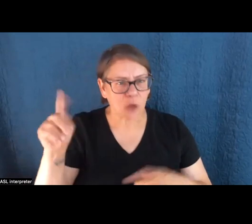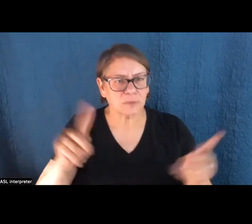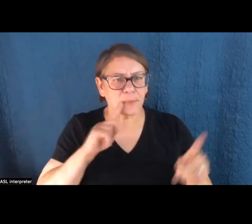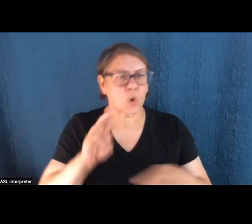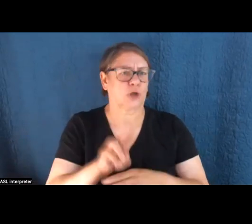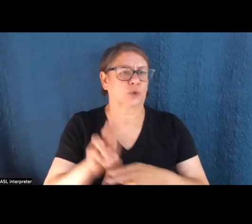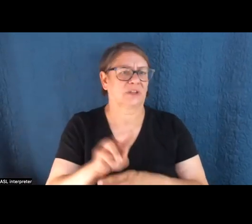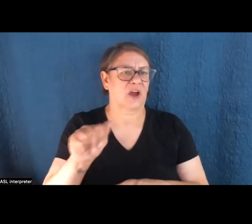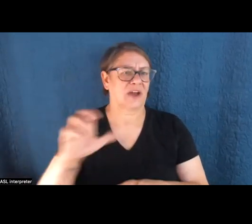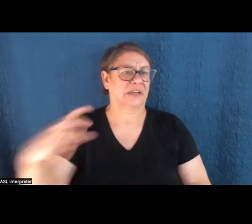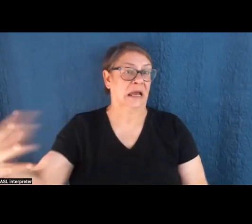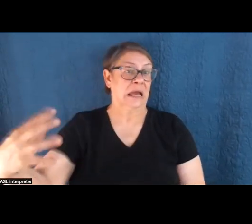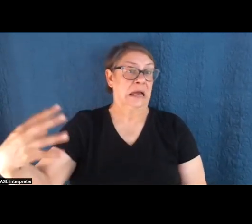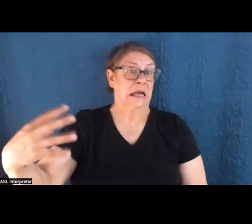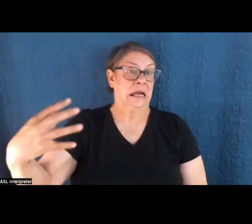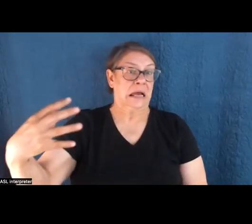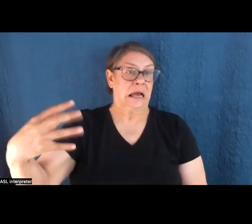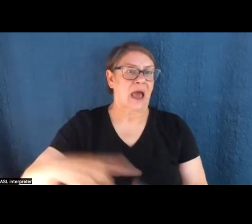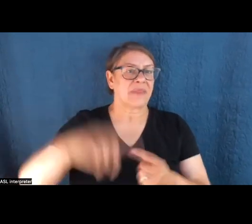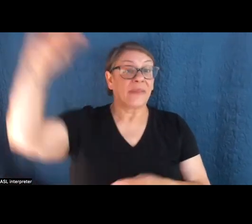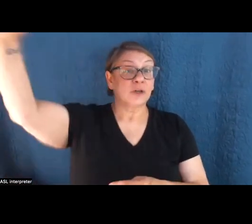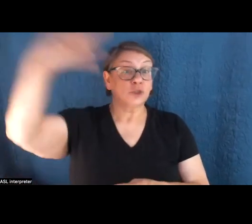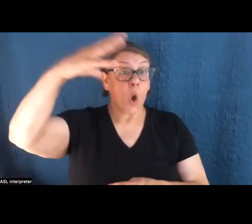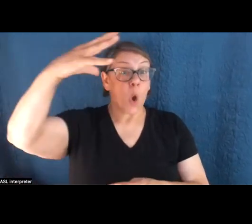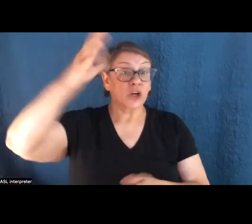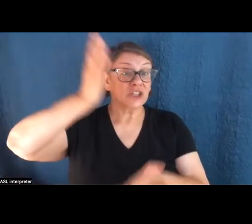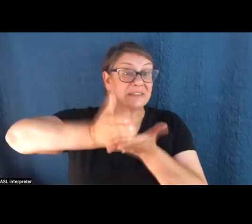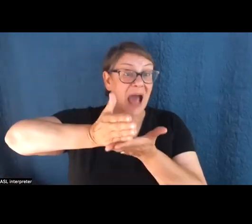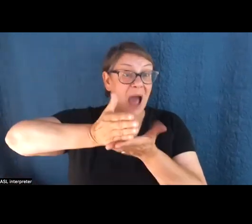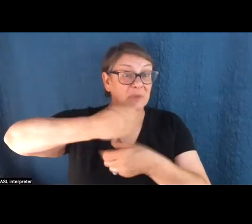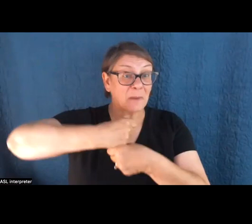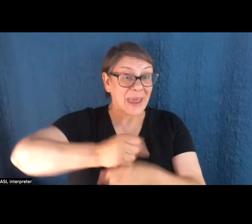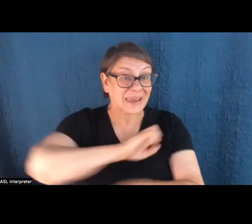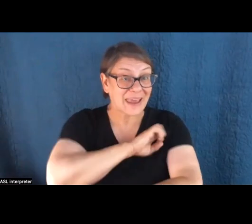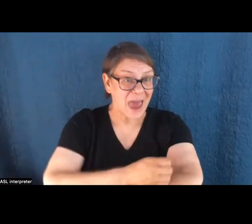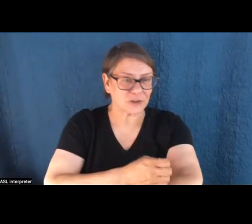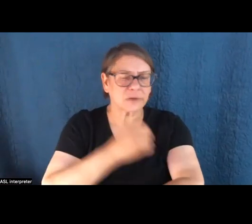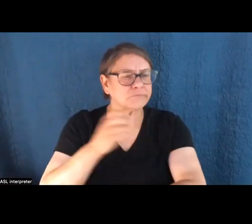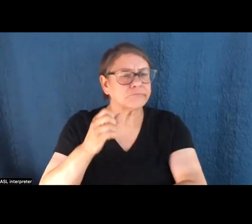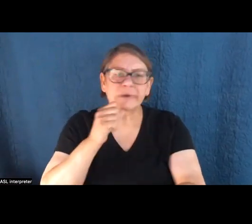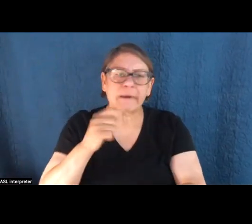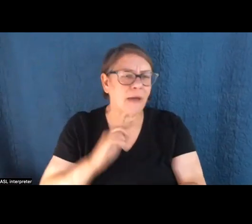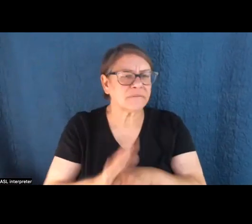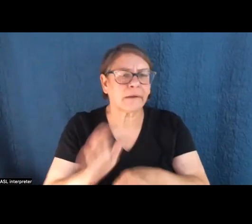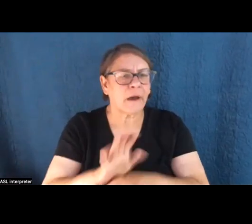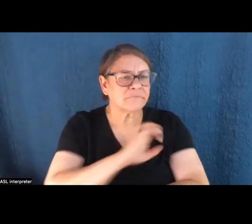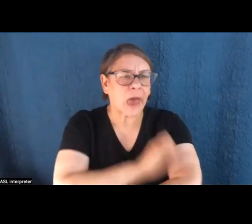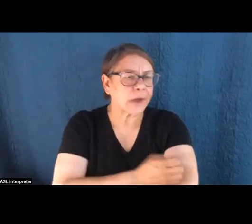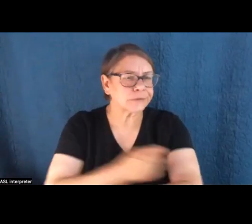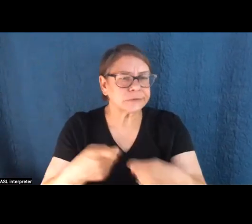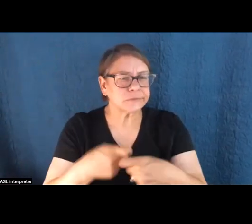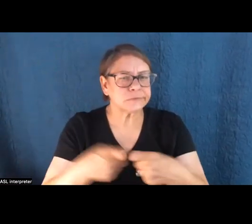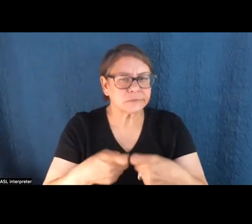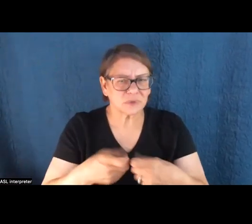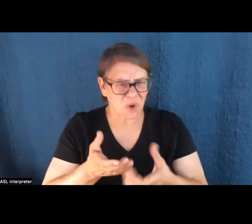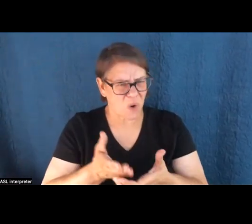the sun went down and all the solar panels stopped generating. And suddenly, we didn't have enough energy to go around to everyone. So how, how is it that we let